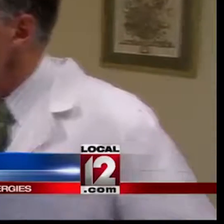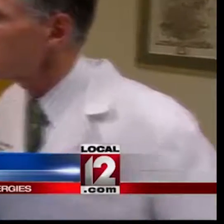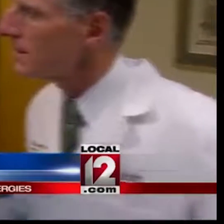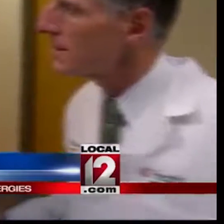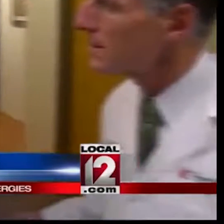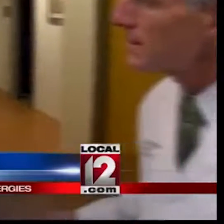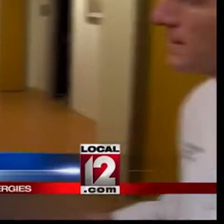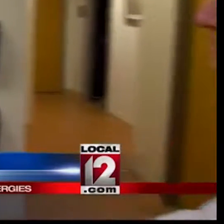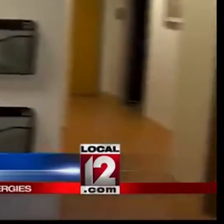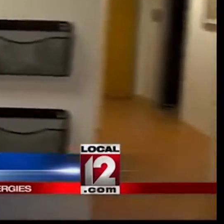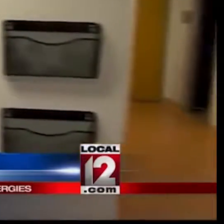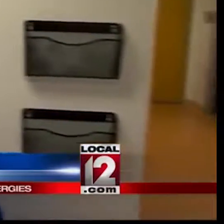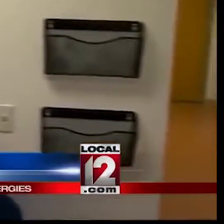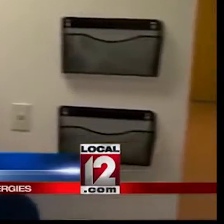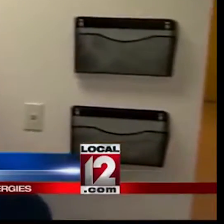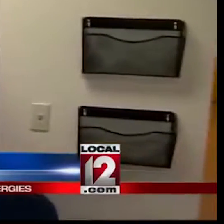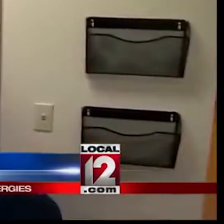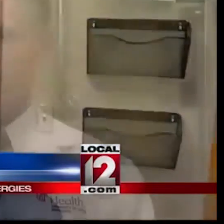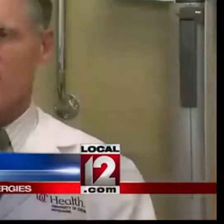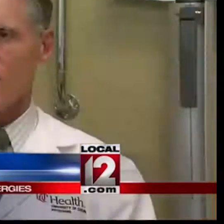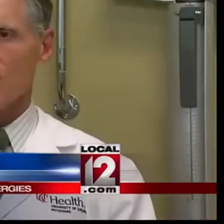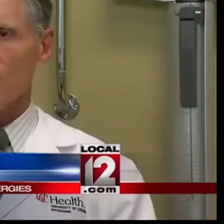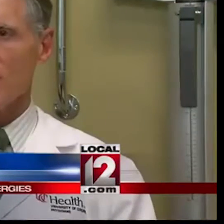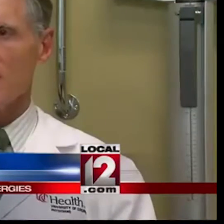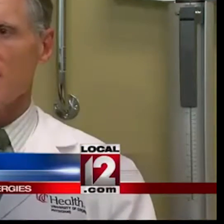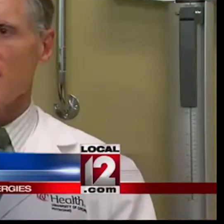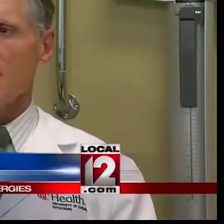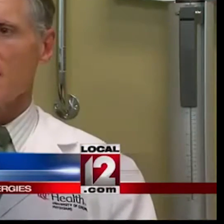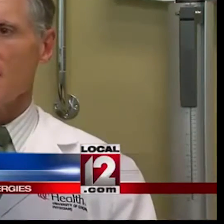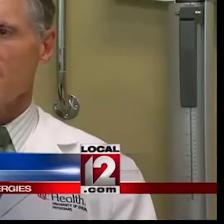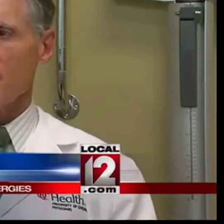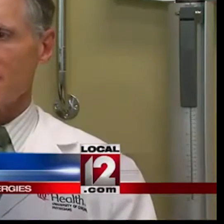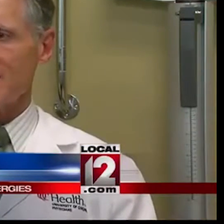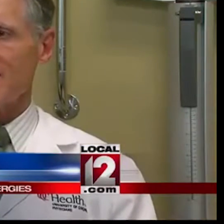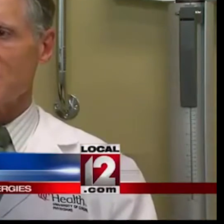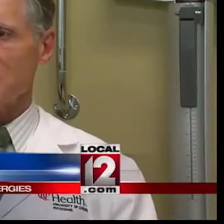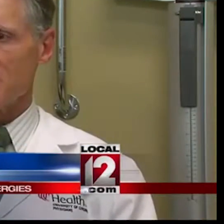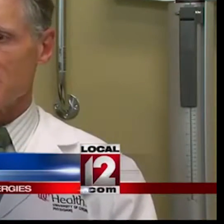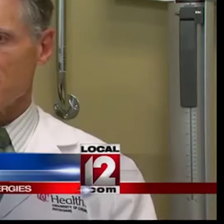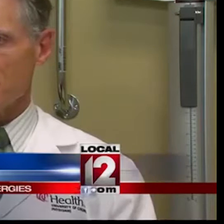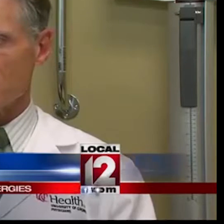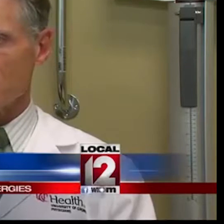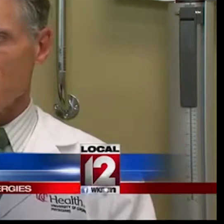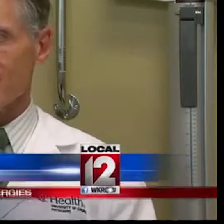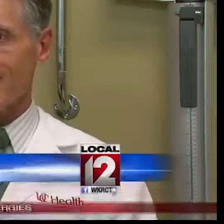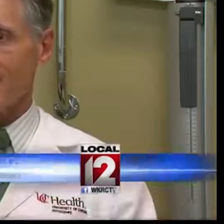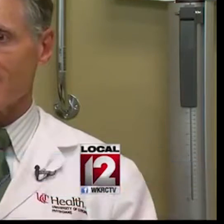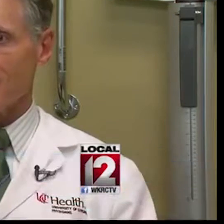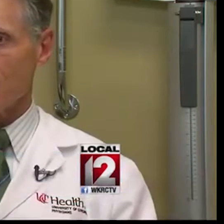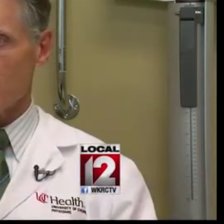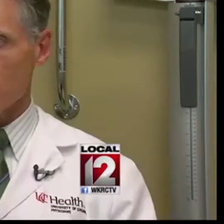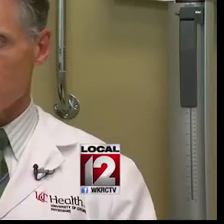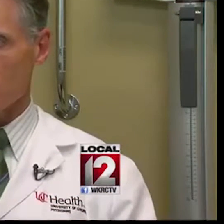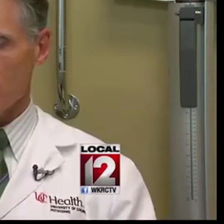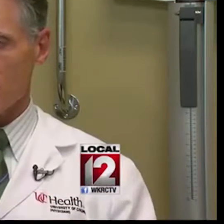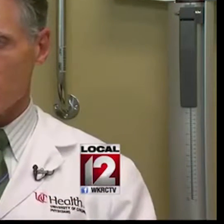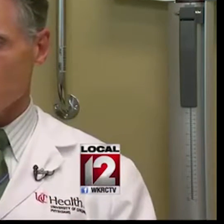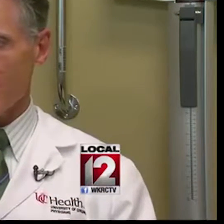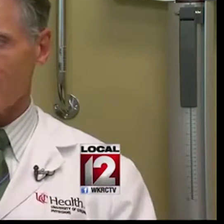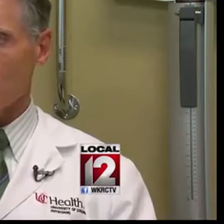Alan Sedin and his team of ear, nose, and throat specialists. But you also need various decongestion treatments to try to get the